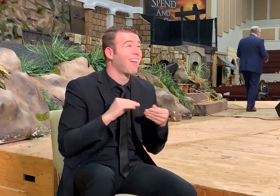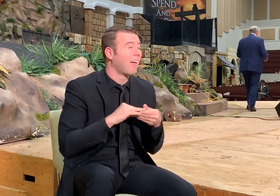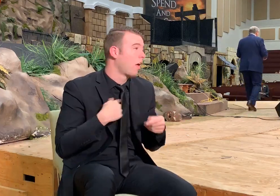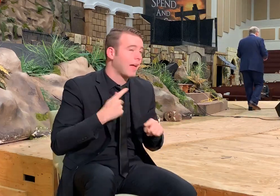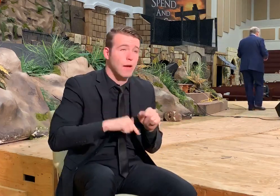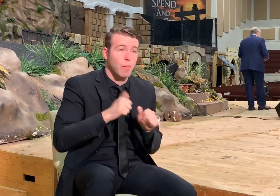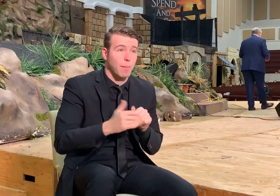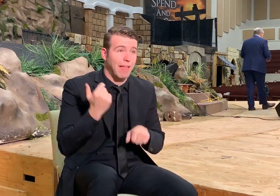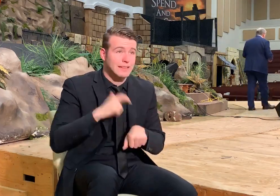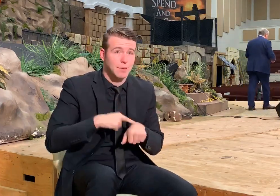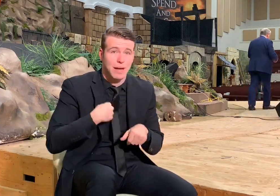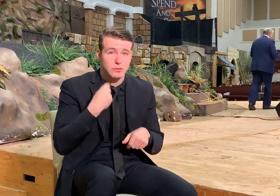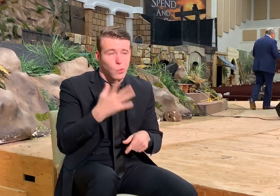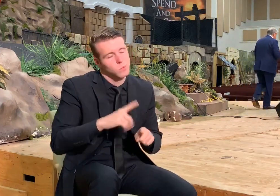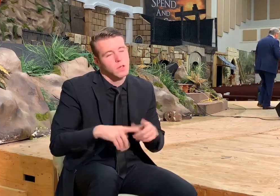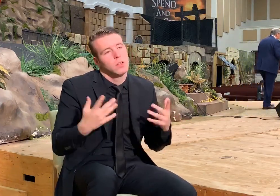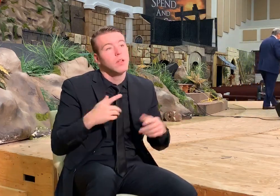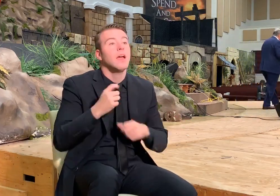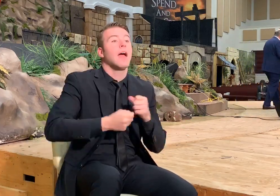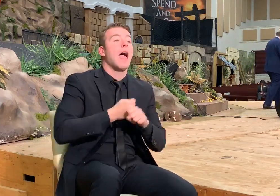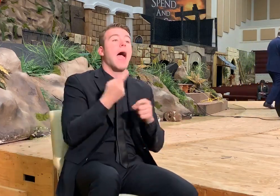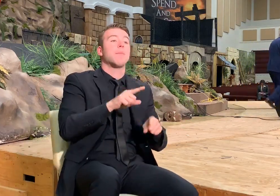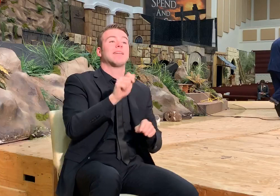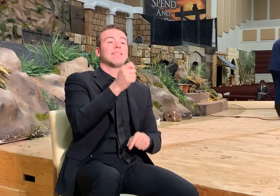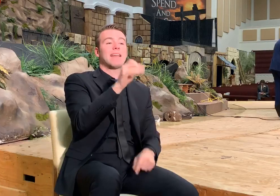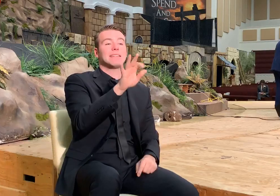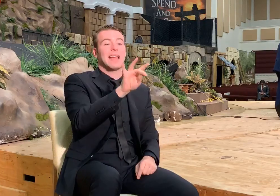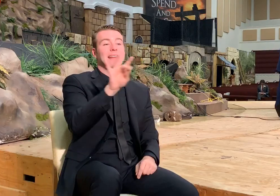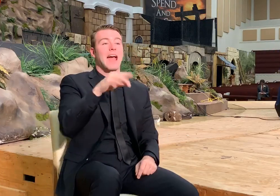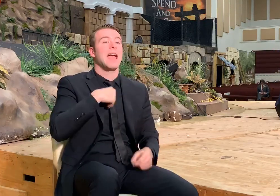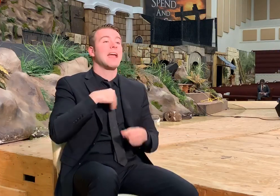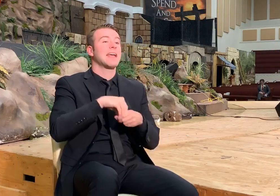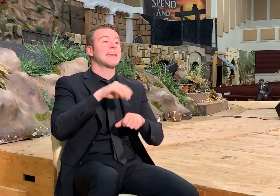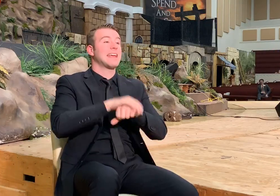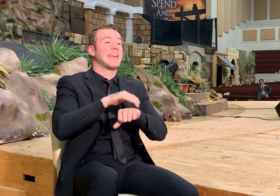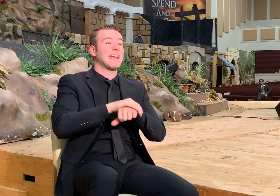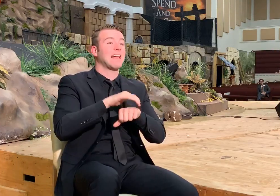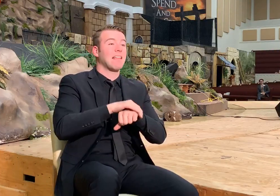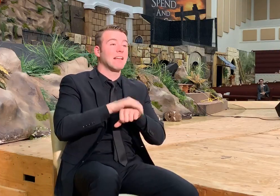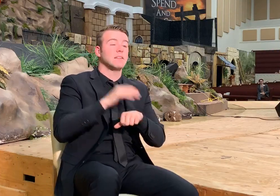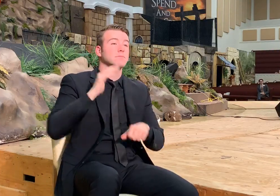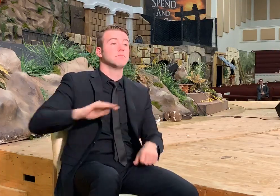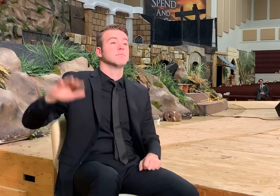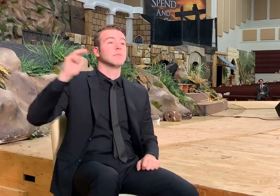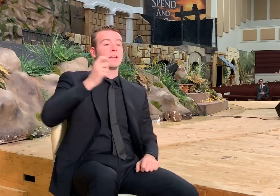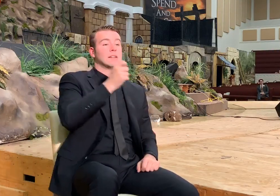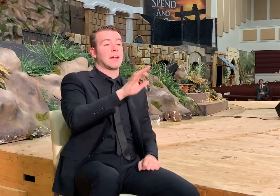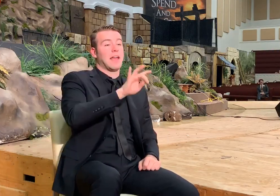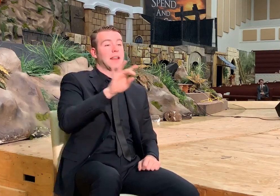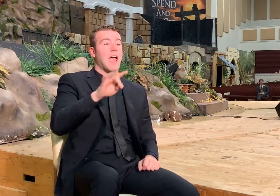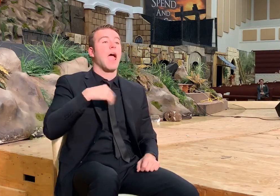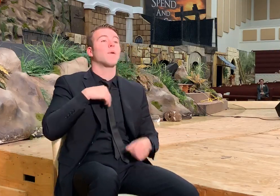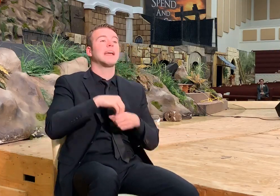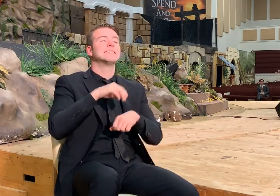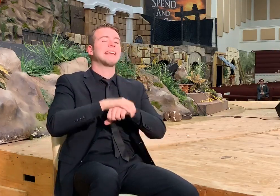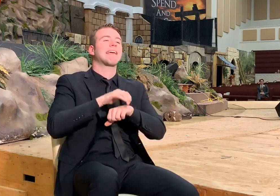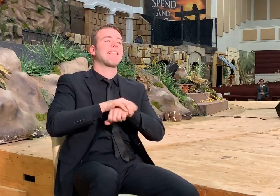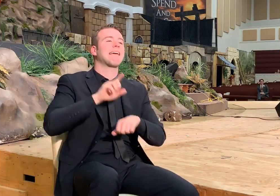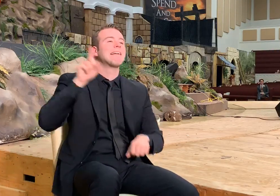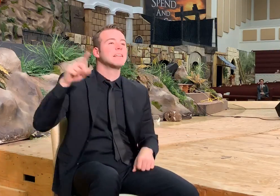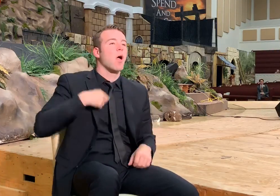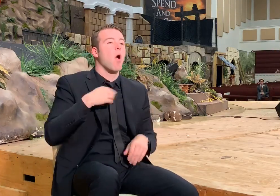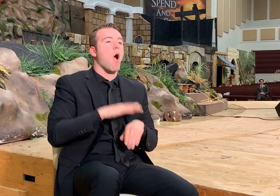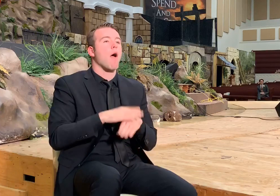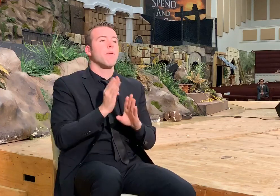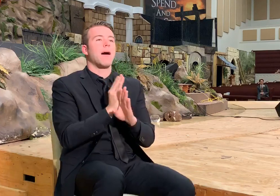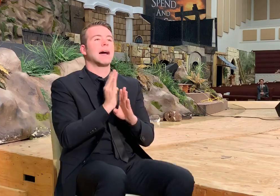since you told them. But in 1988, I was in England. I've been back since then, but this was in 1988. I was in England. I was on a tour